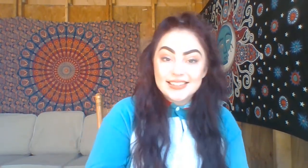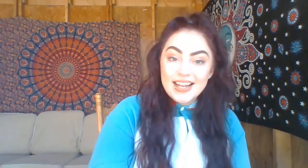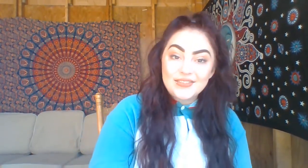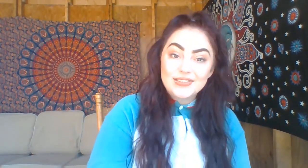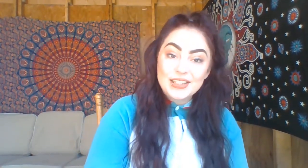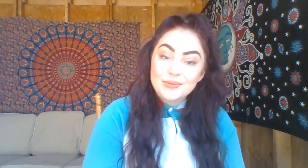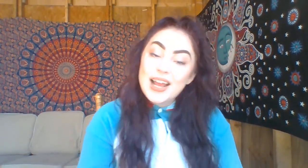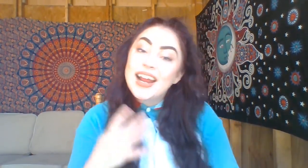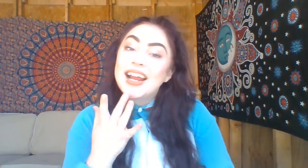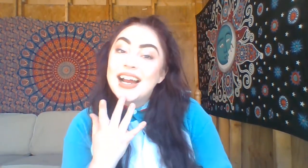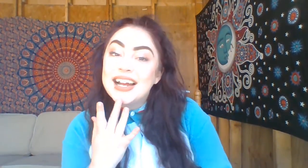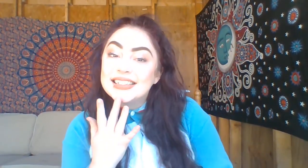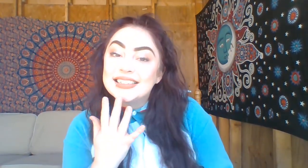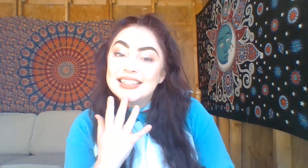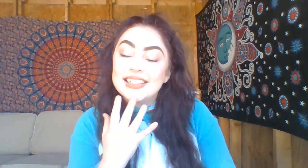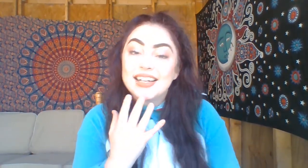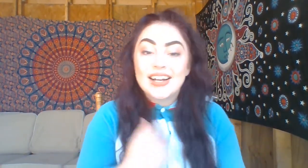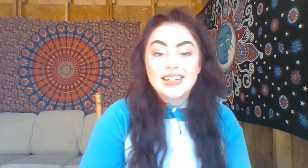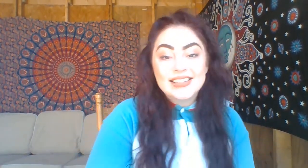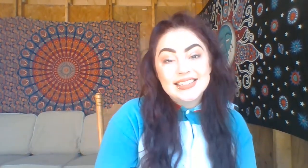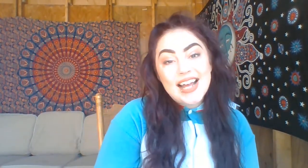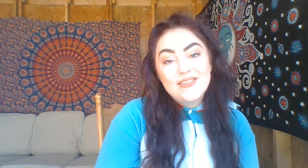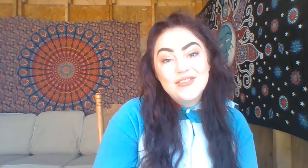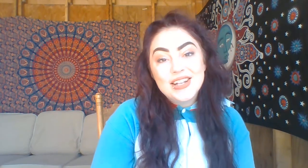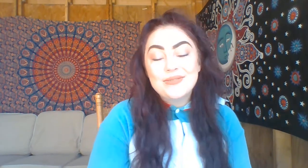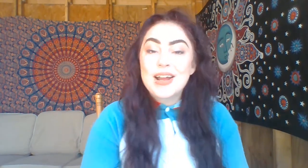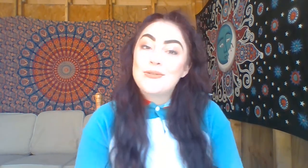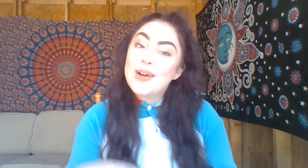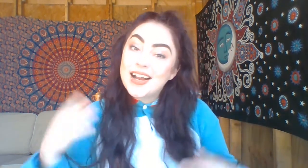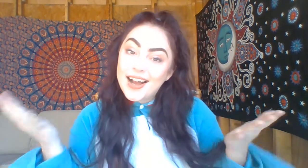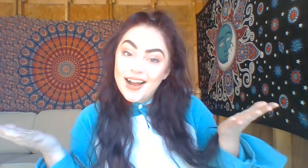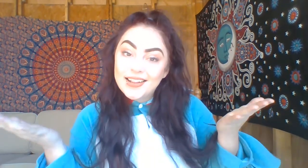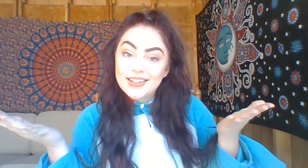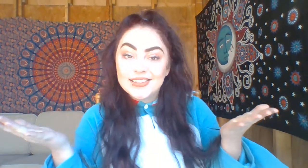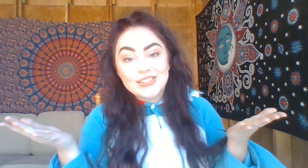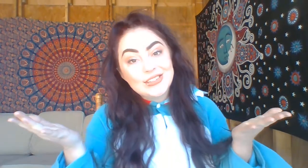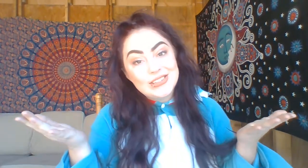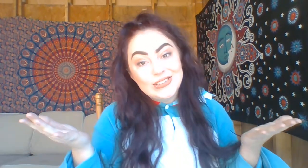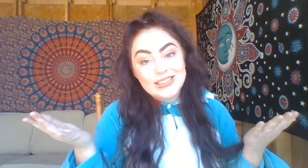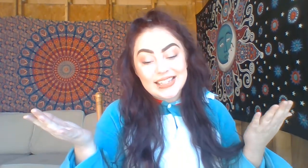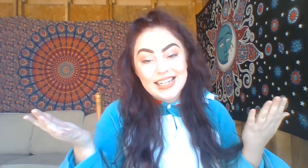everywhere. I see colors everywhere. What colors do you see?